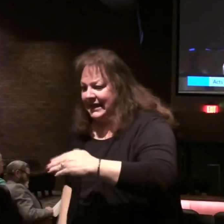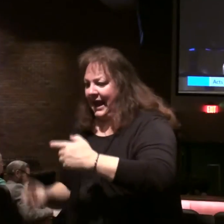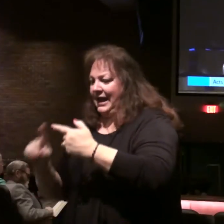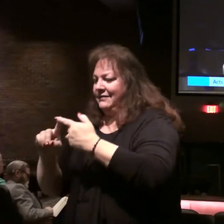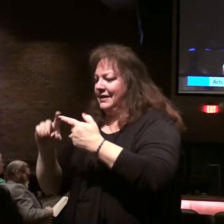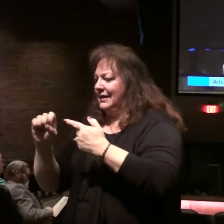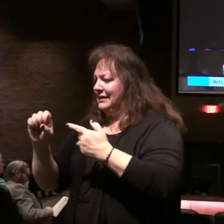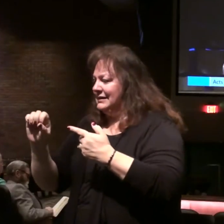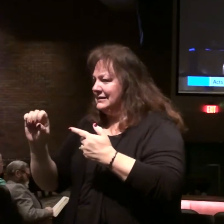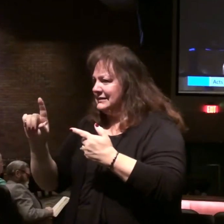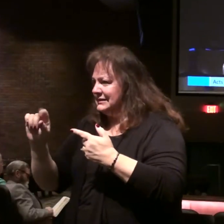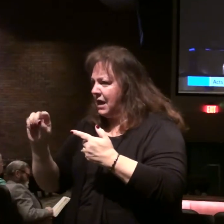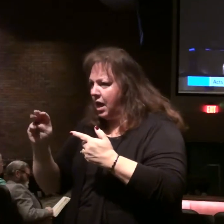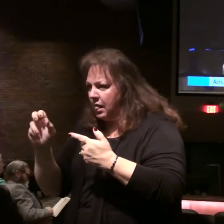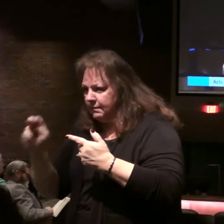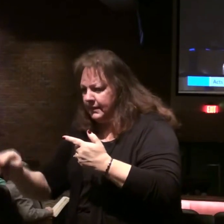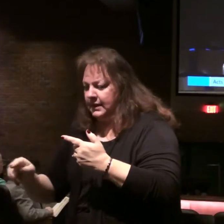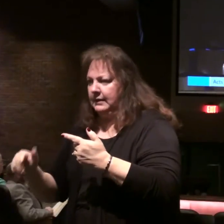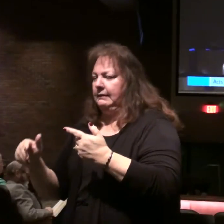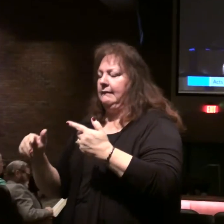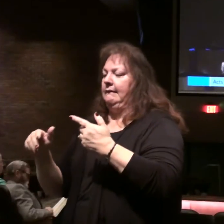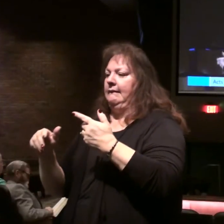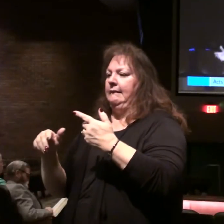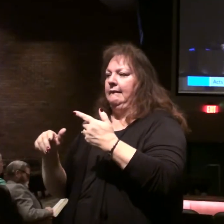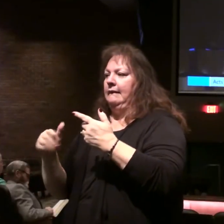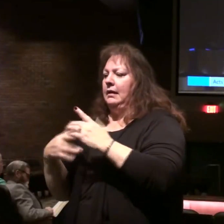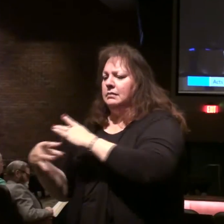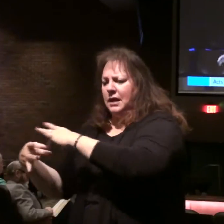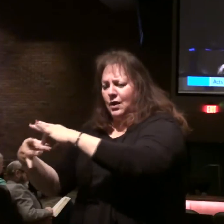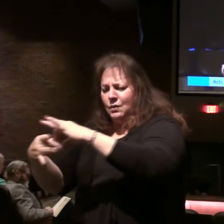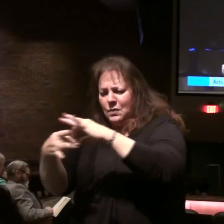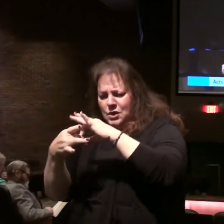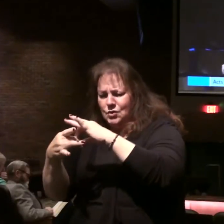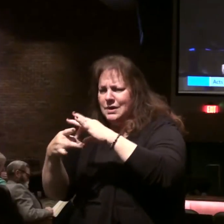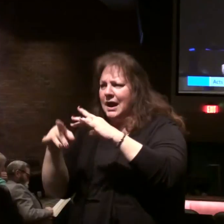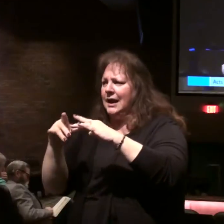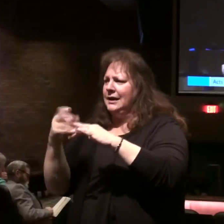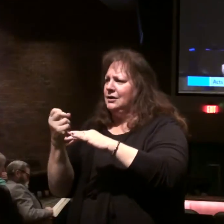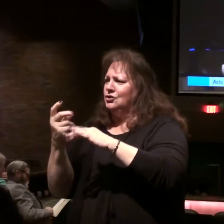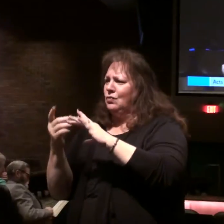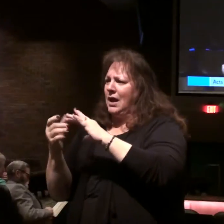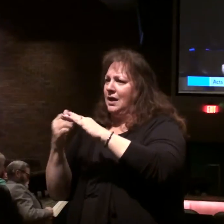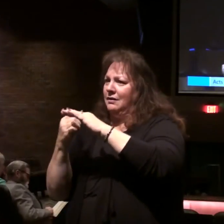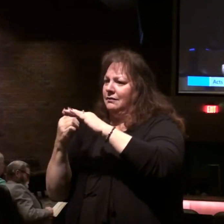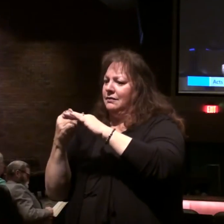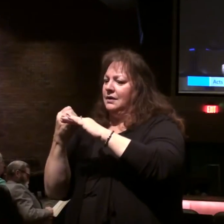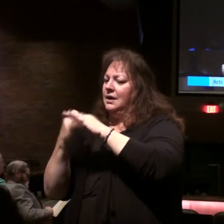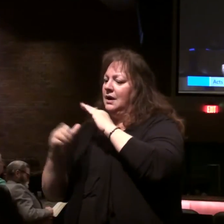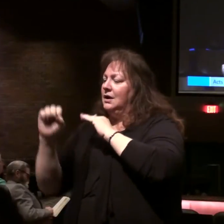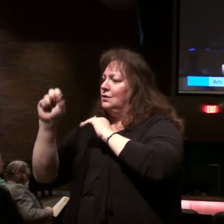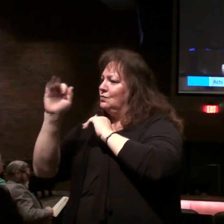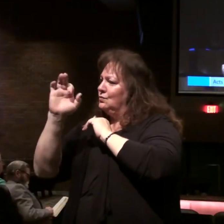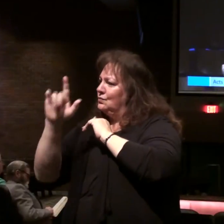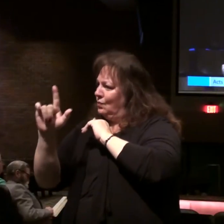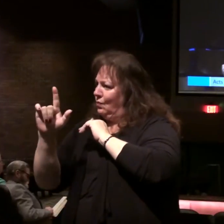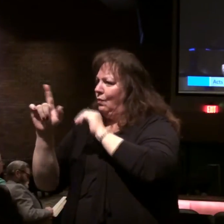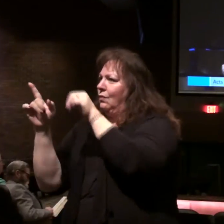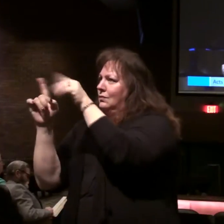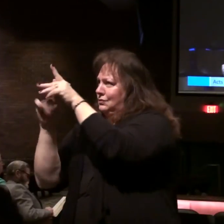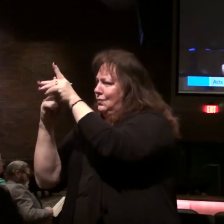Solomon as a united kingdom under Saul initially.